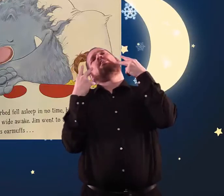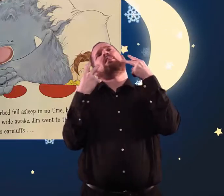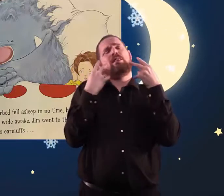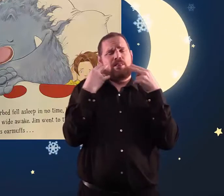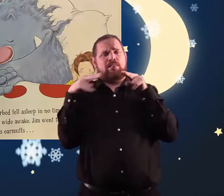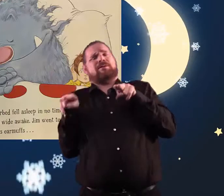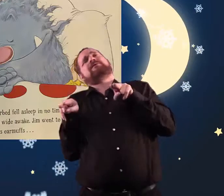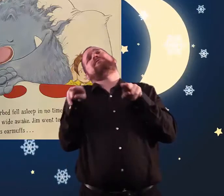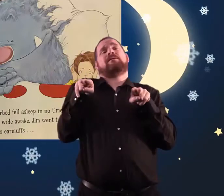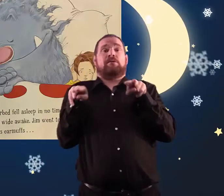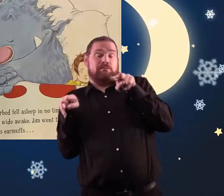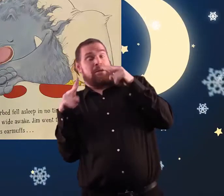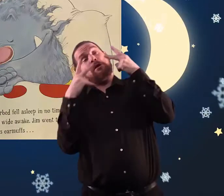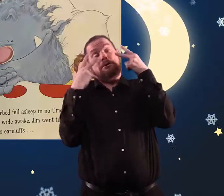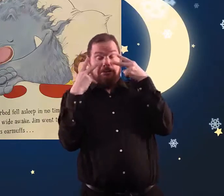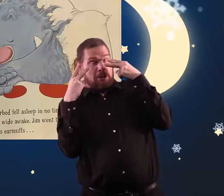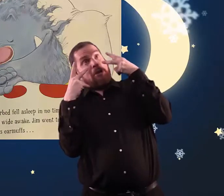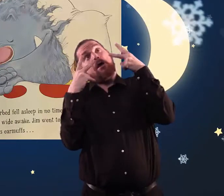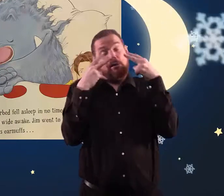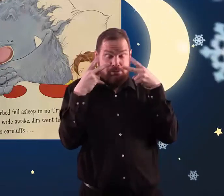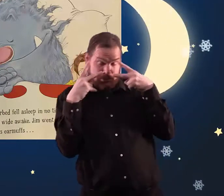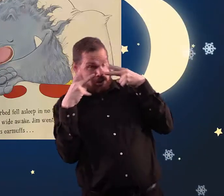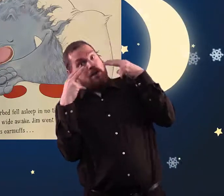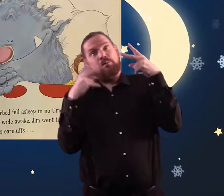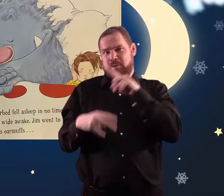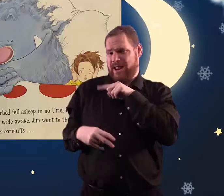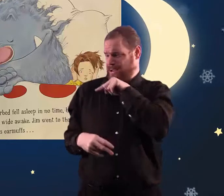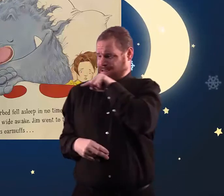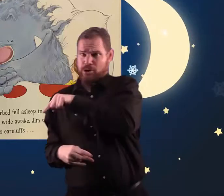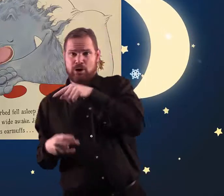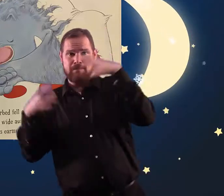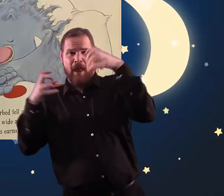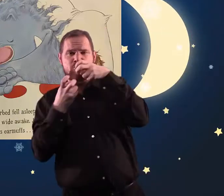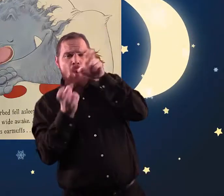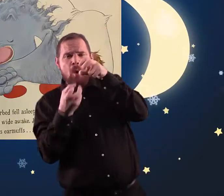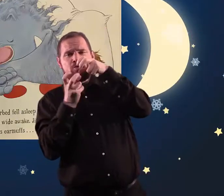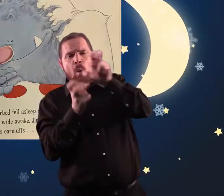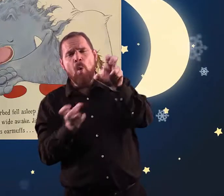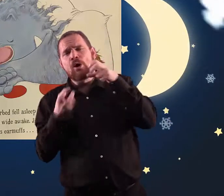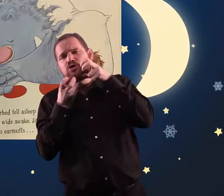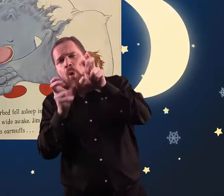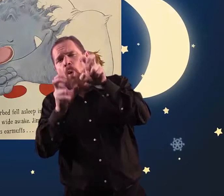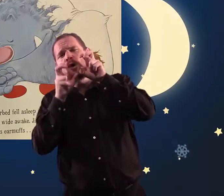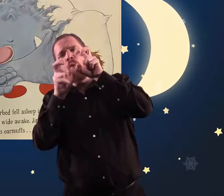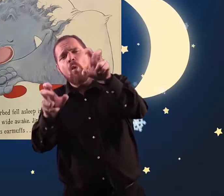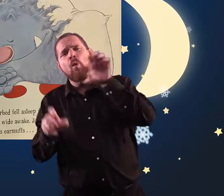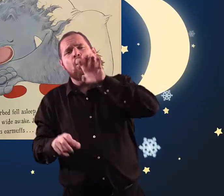Underbed fell asleep in no time. But his snoring kept Jim wide awake.